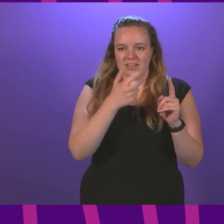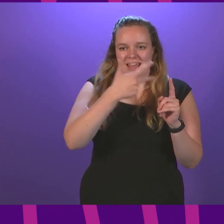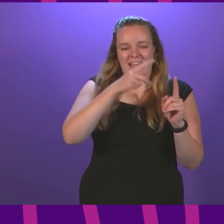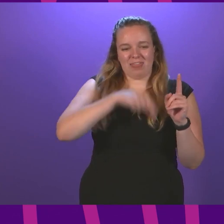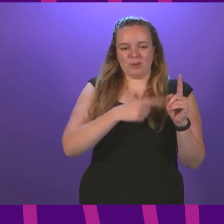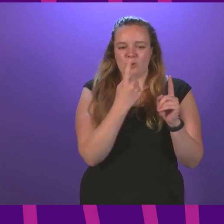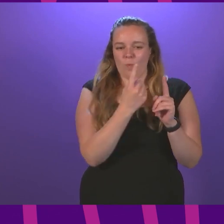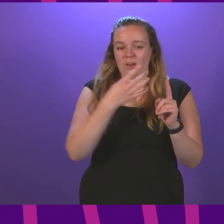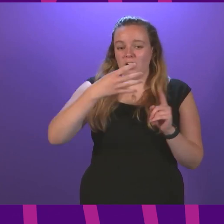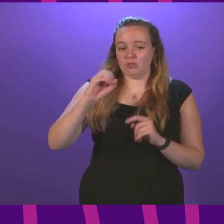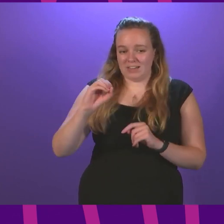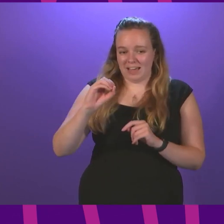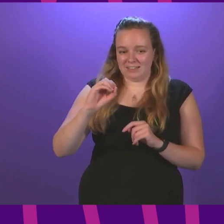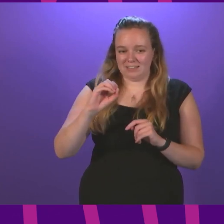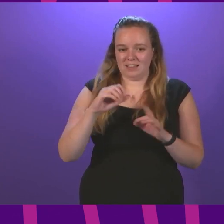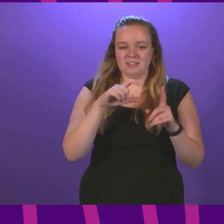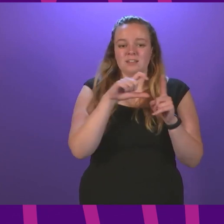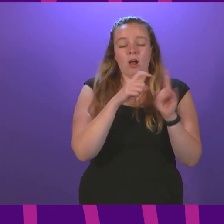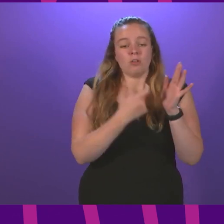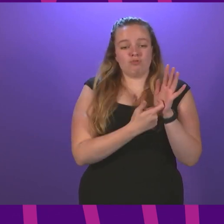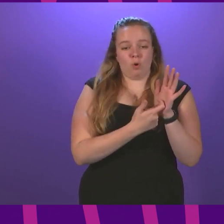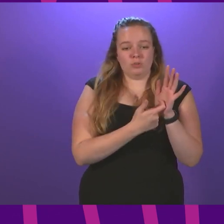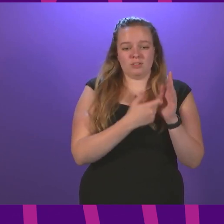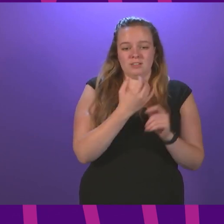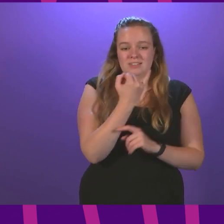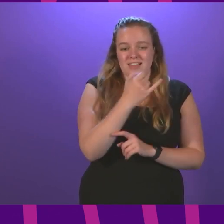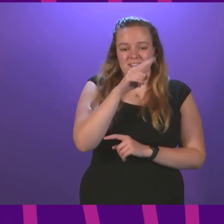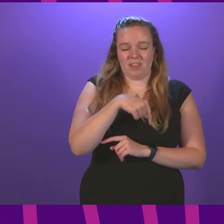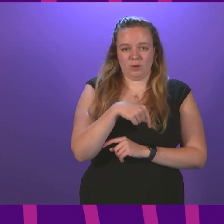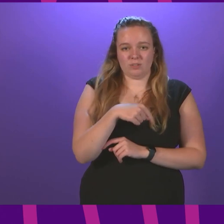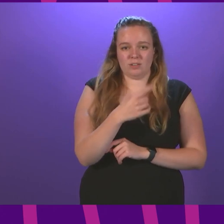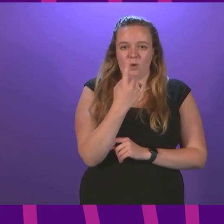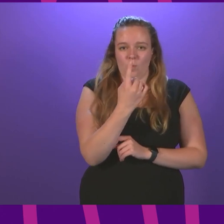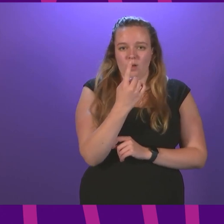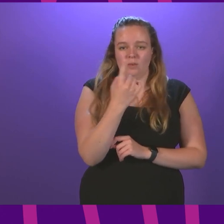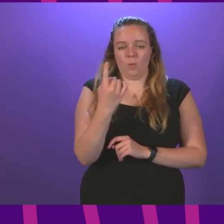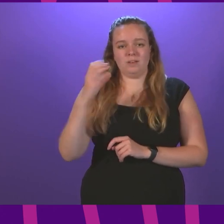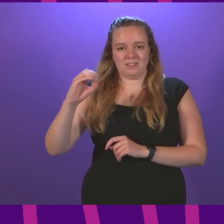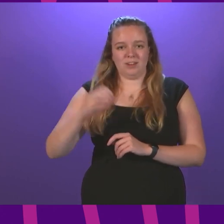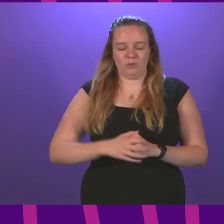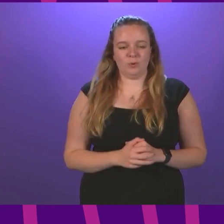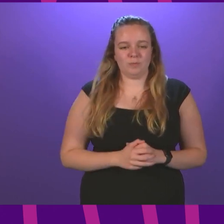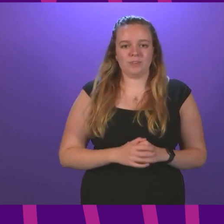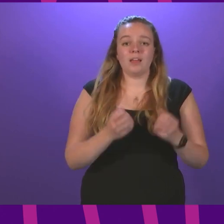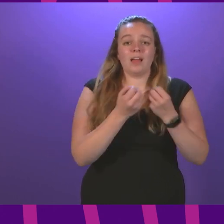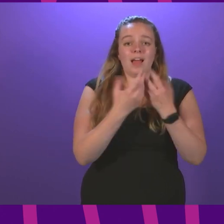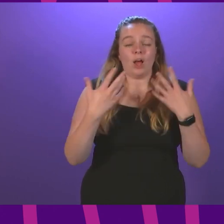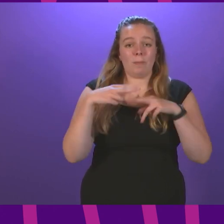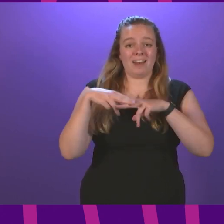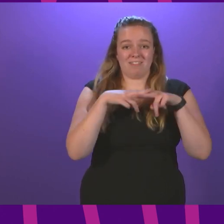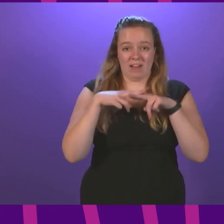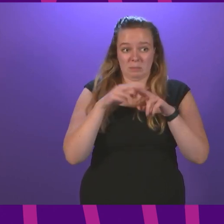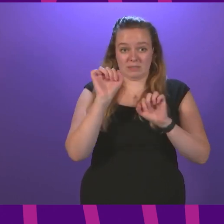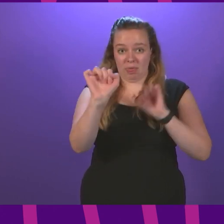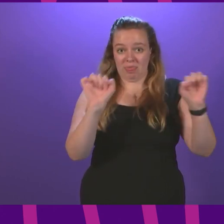,190. Douglas Ross, 6,110. The number of families in